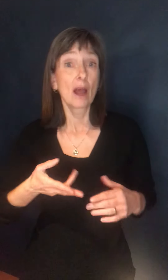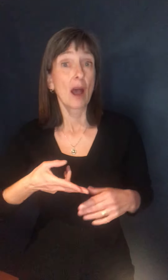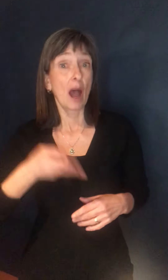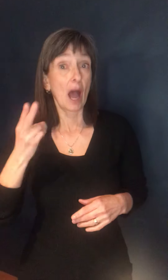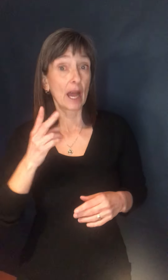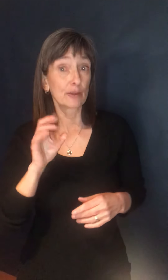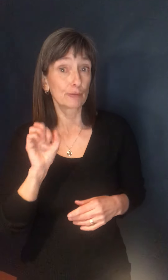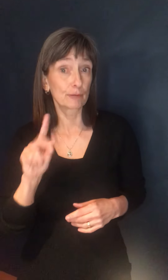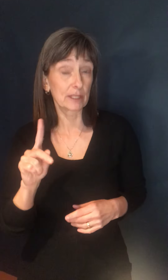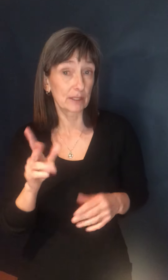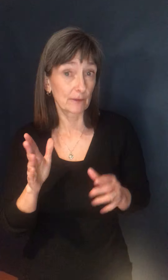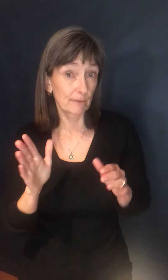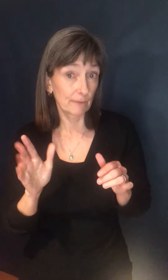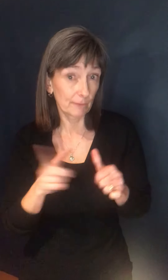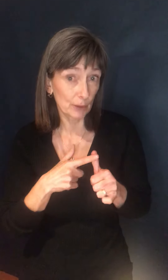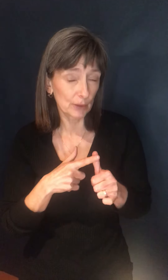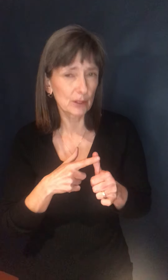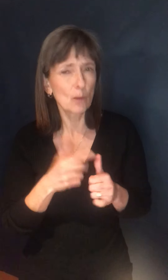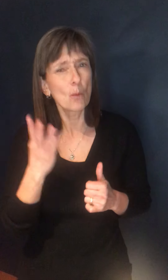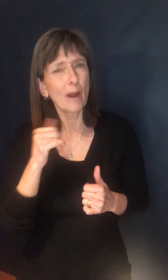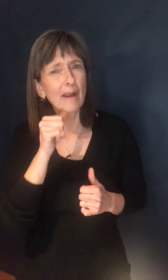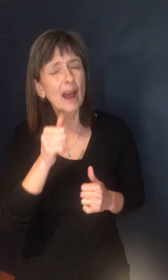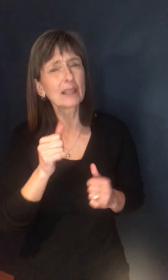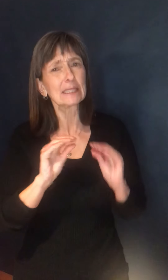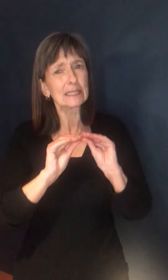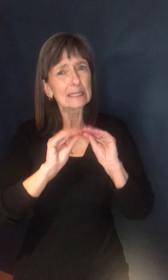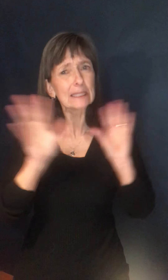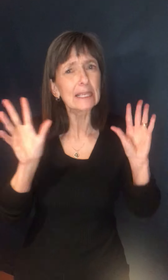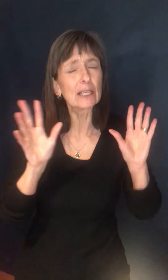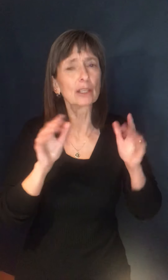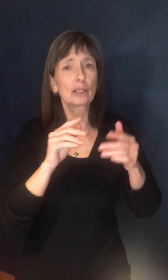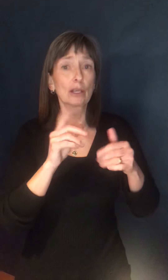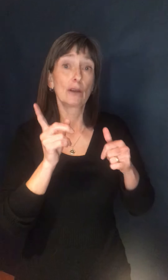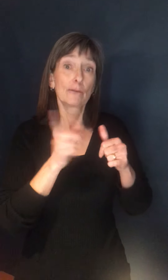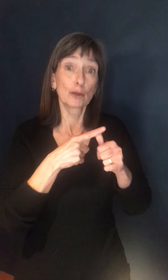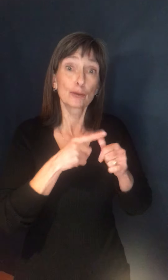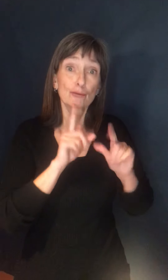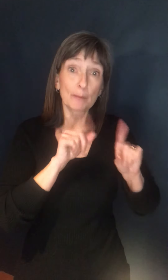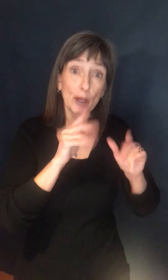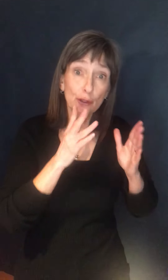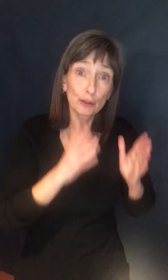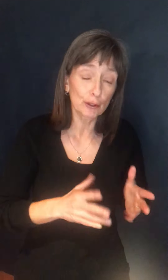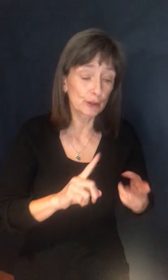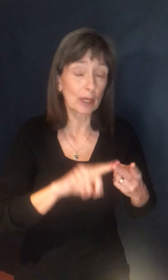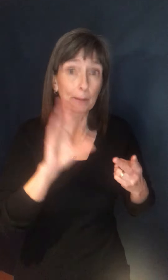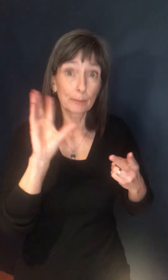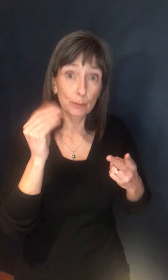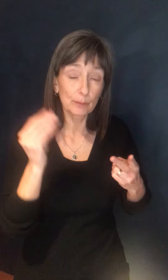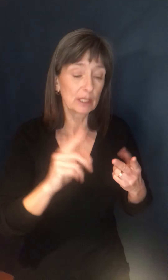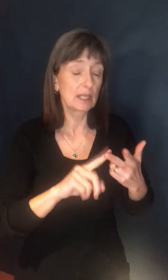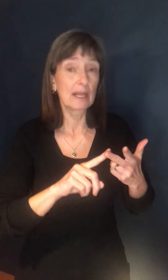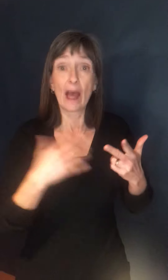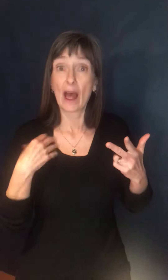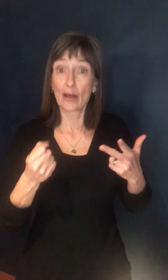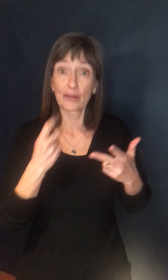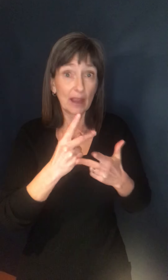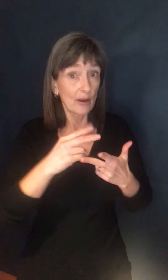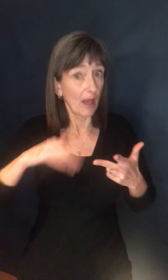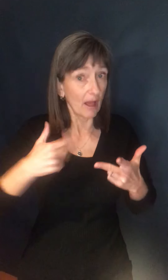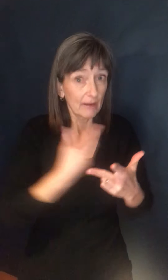with a clear list of things, it's first responders, it's healthcare workers that haven't been vaccinated yet, then it's teachers, then